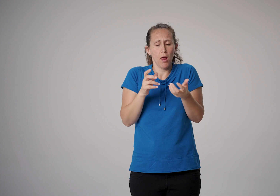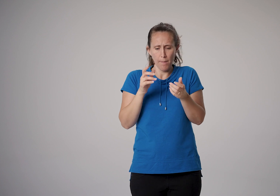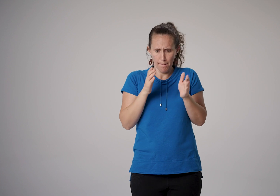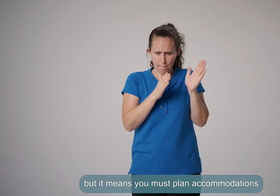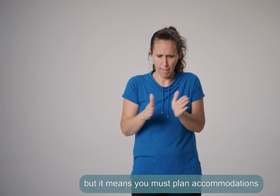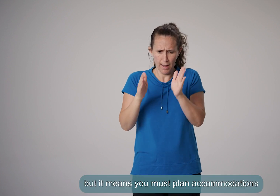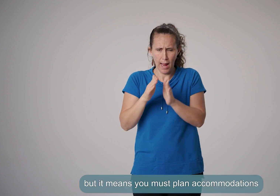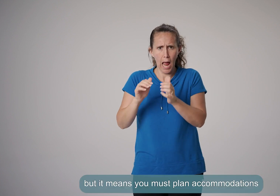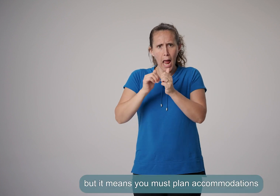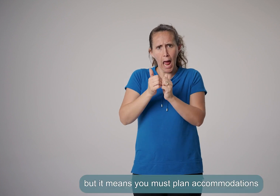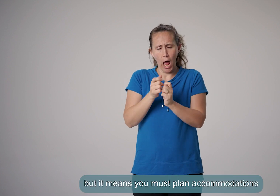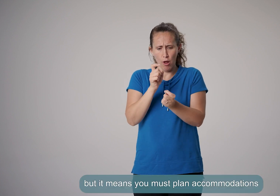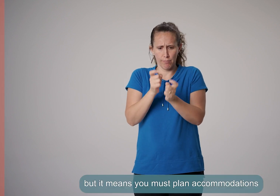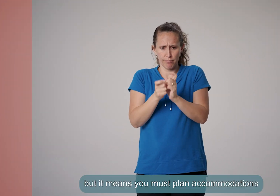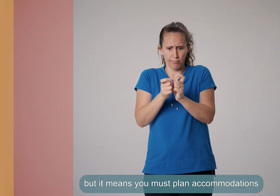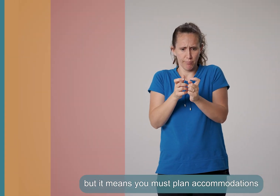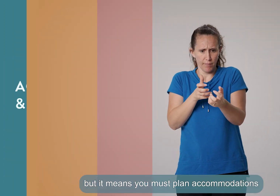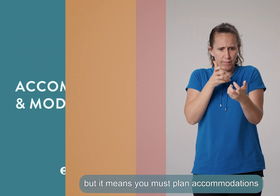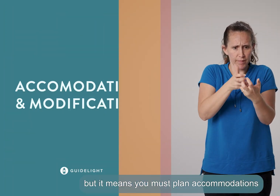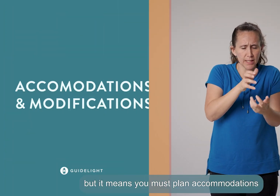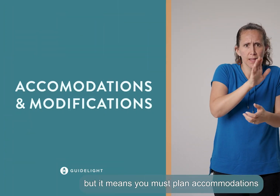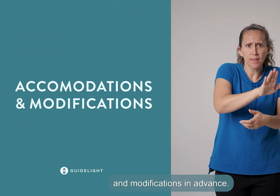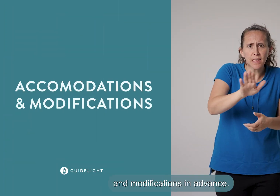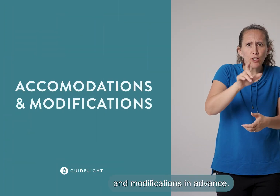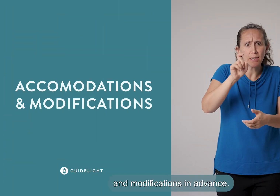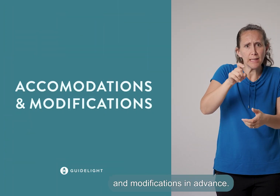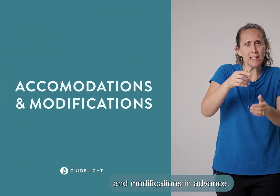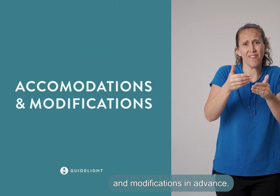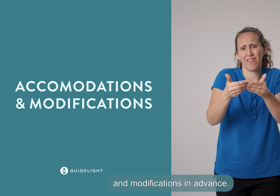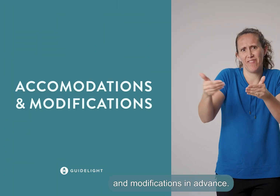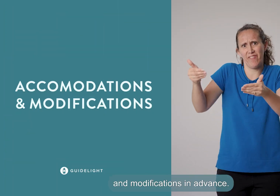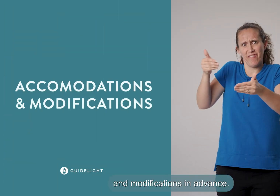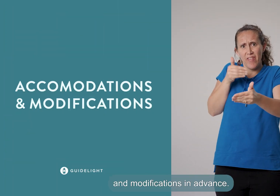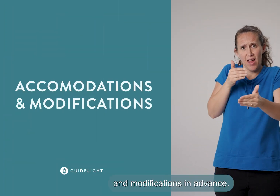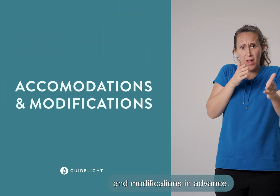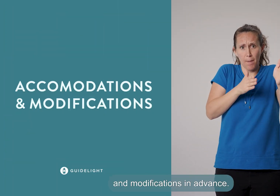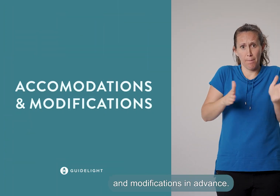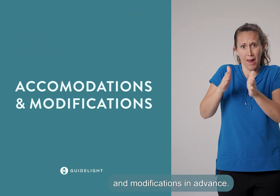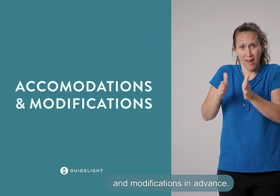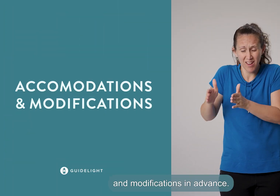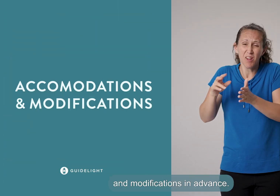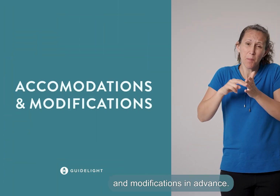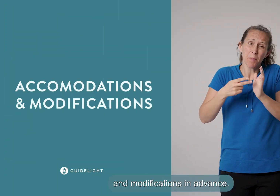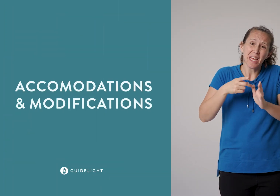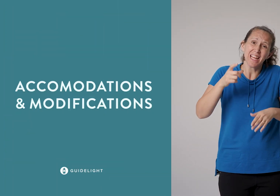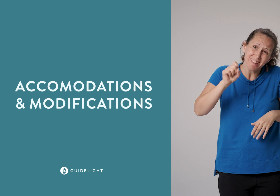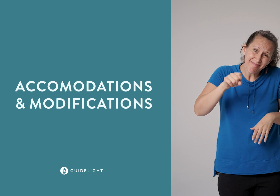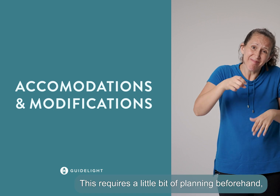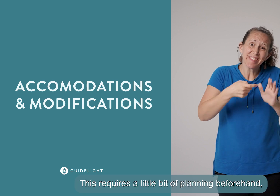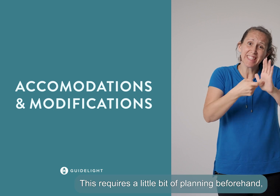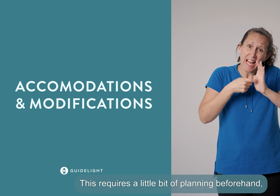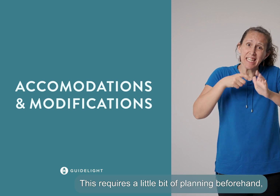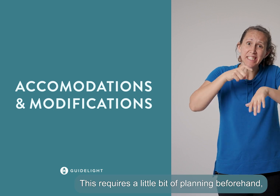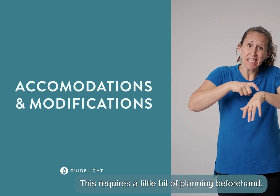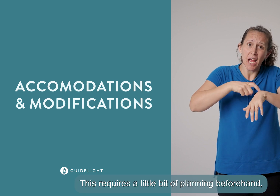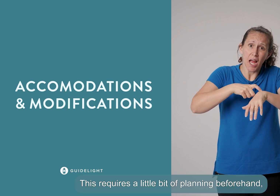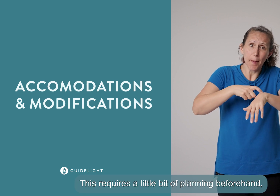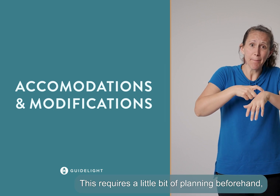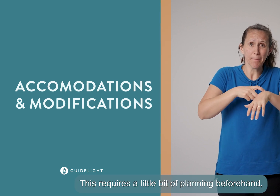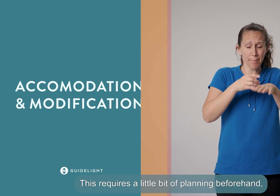but it means you must plan accommodations and modifications in advance. This requires a little bit of planning